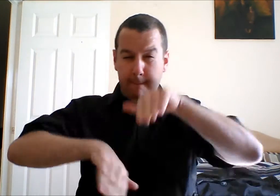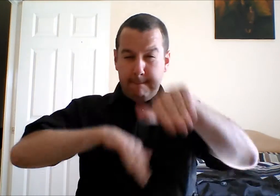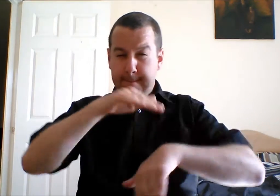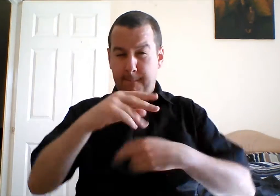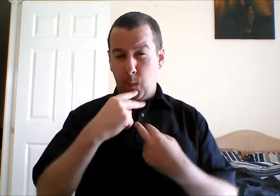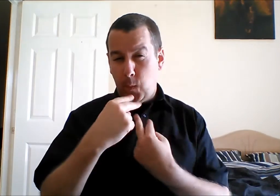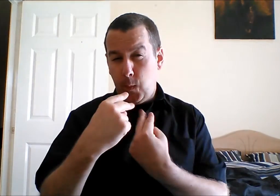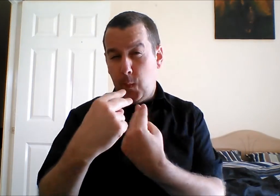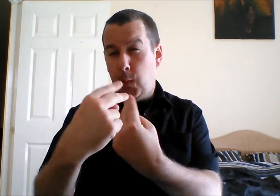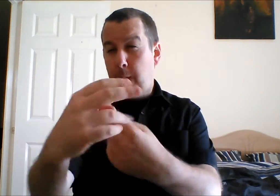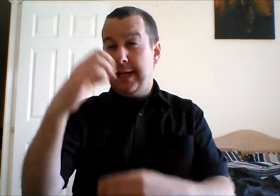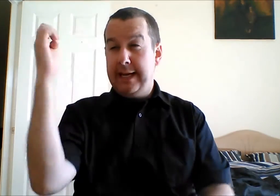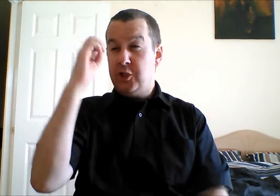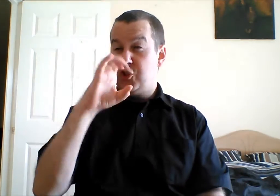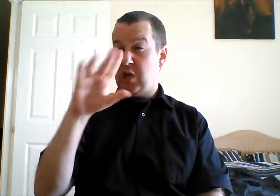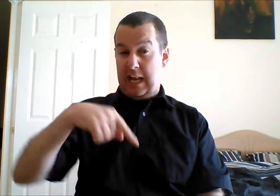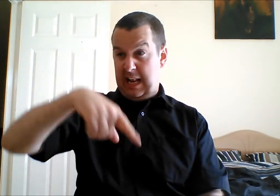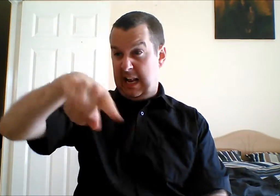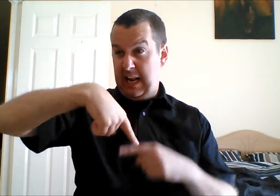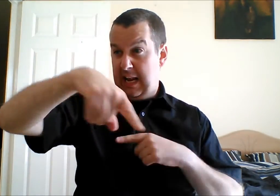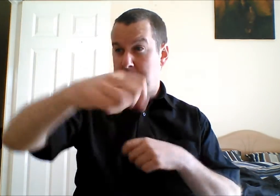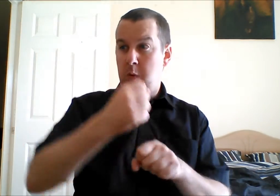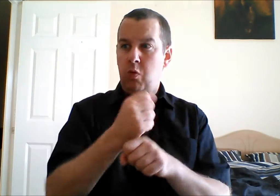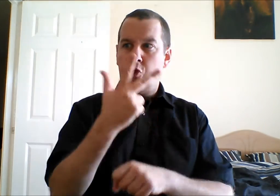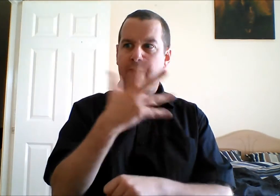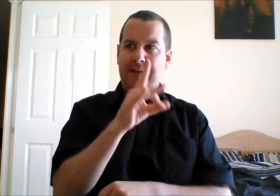distance of about 35km from Dover to Calais?